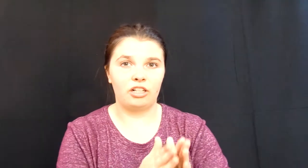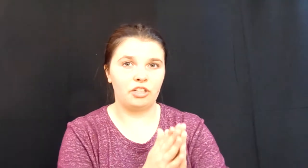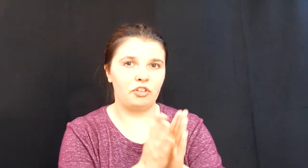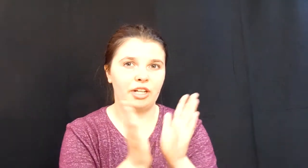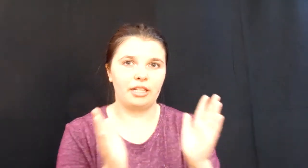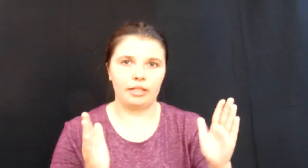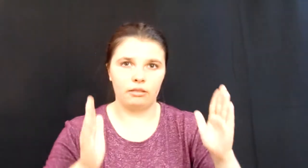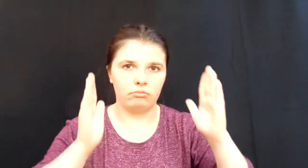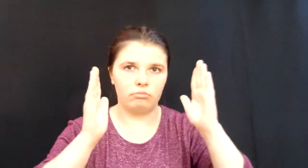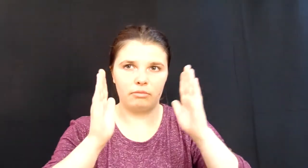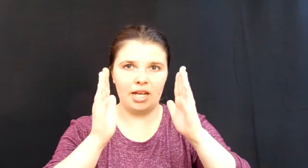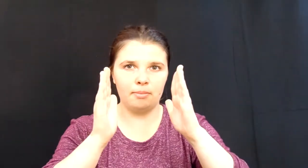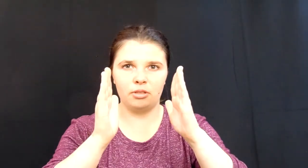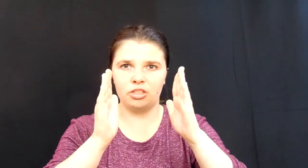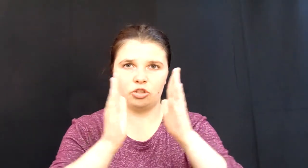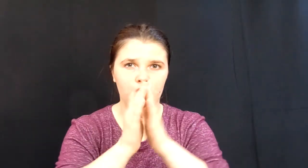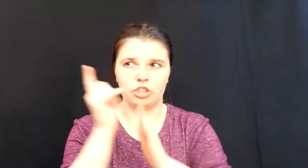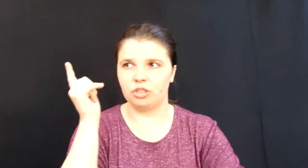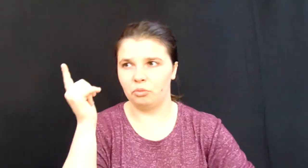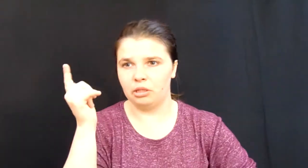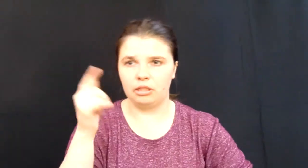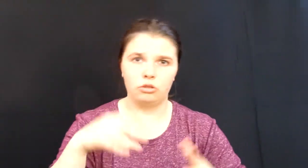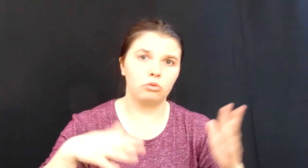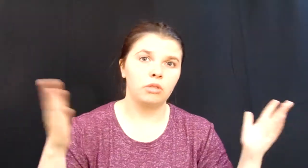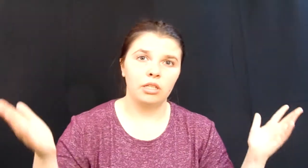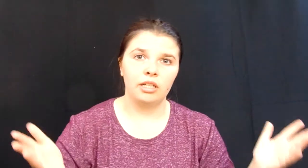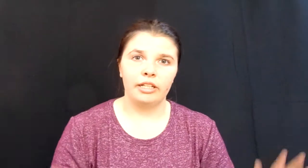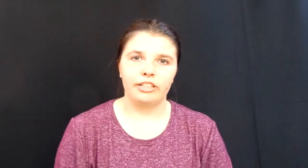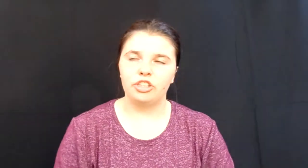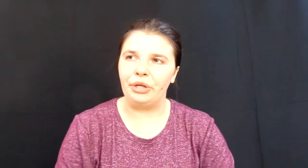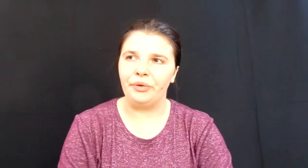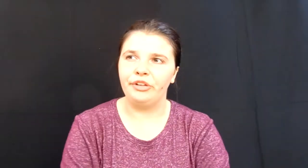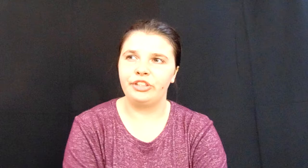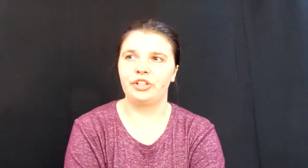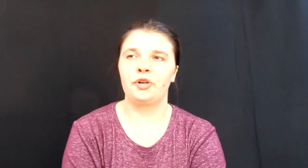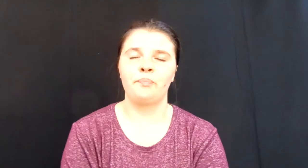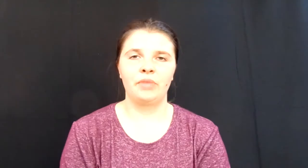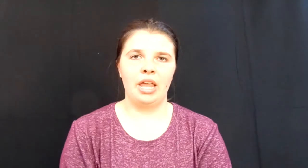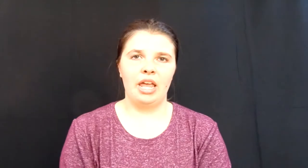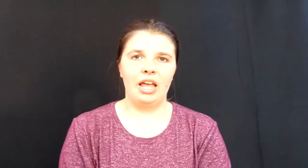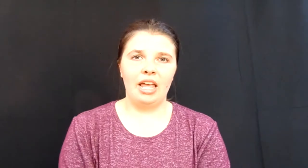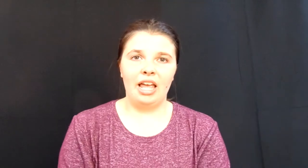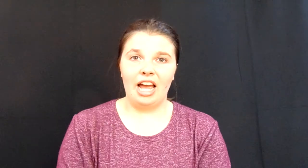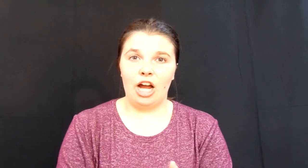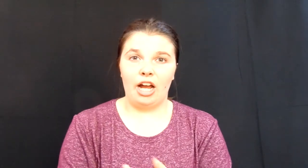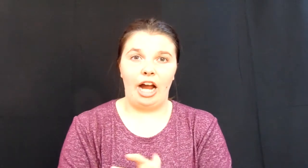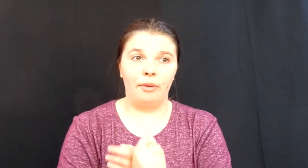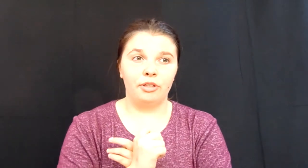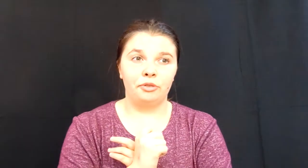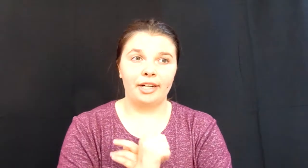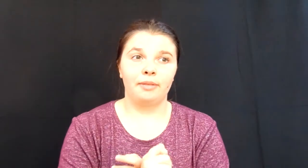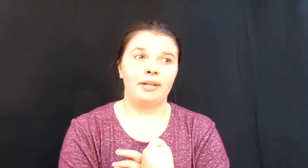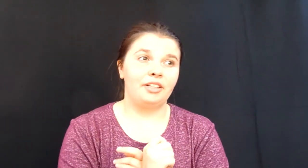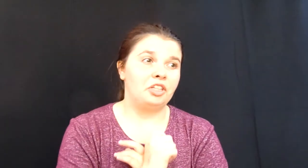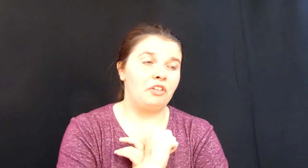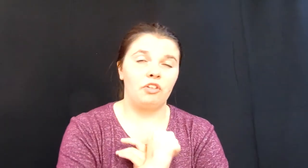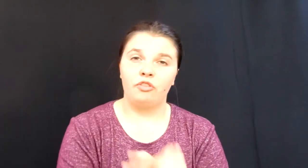on if you're getting like that much or just one two so I would recommend if you